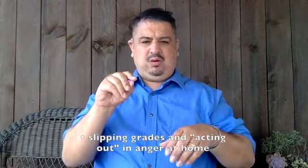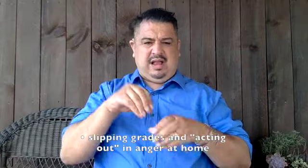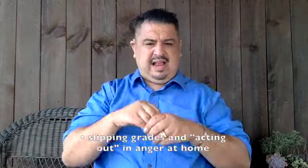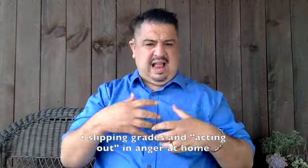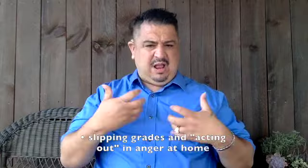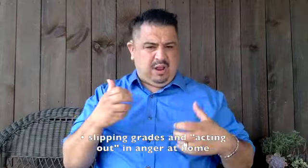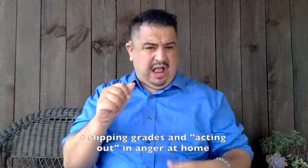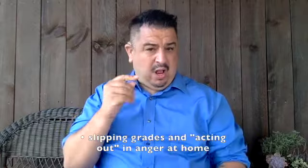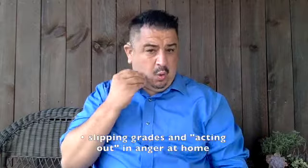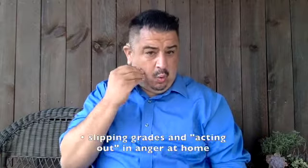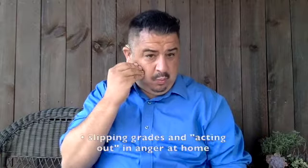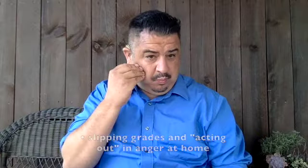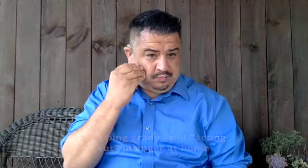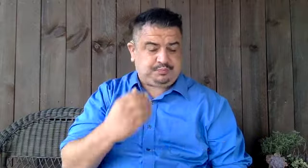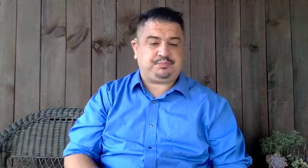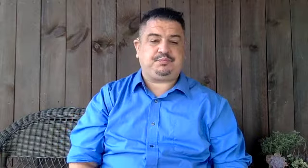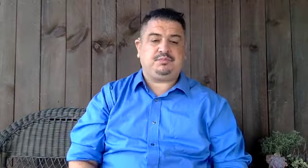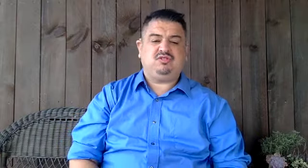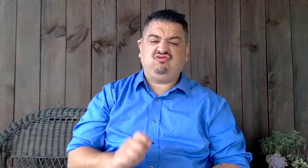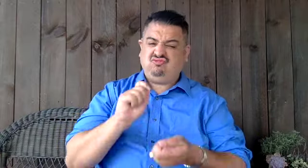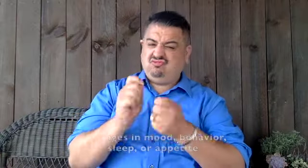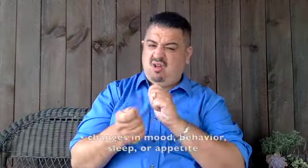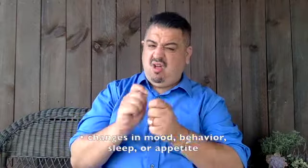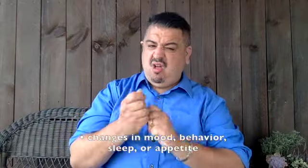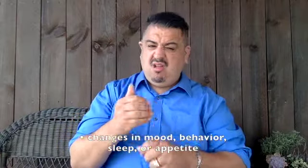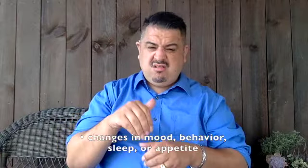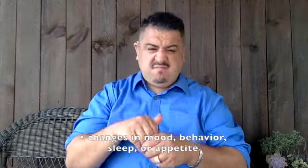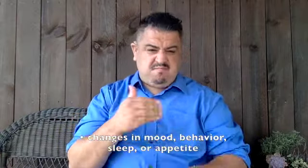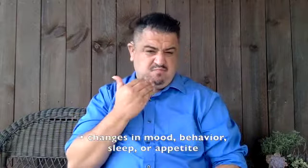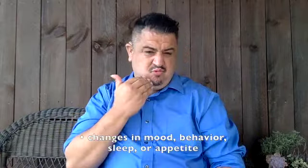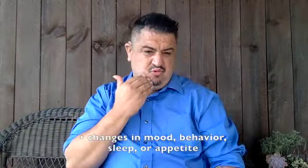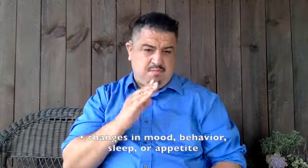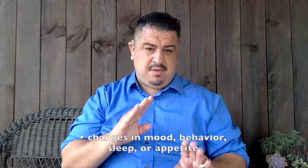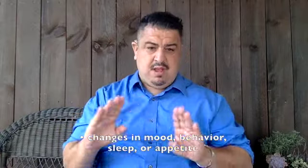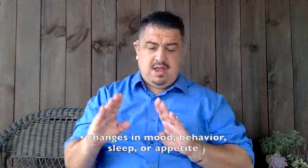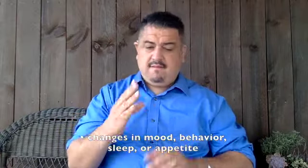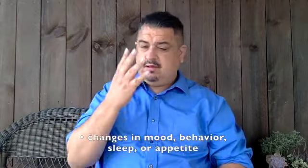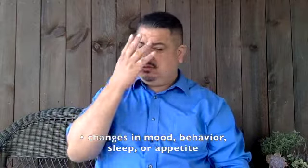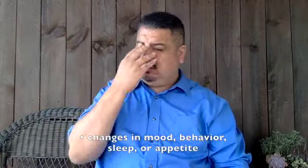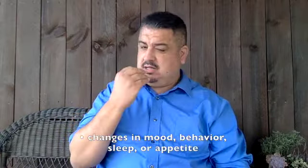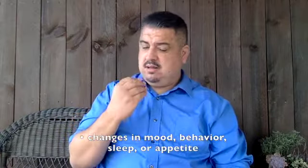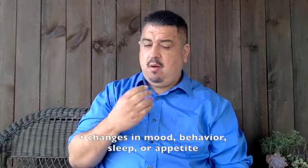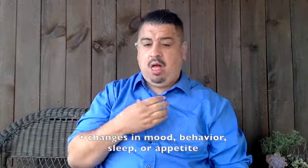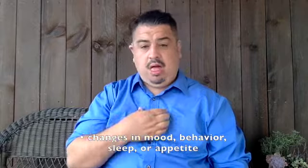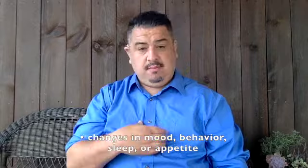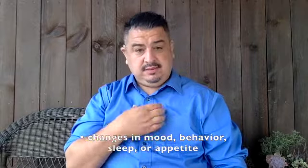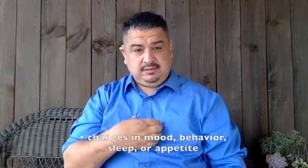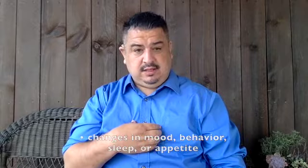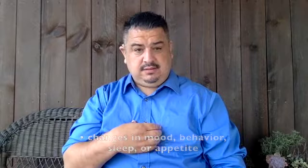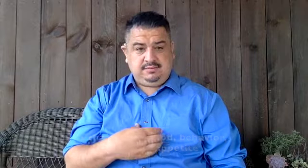home changes in mood behavior sleep or appetite